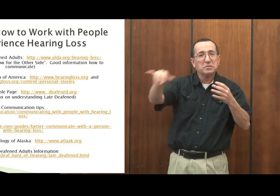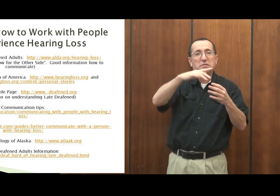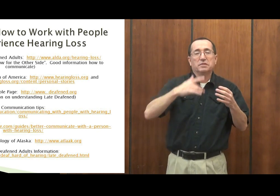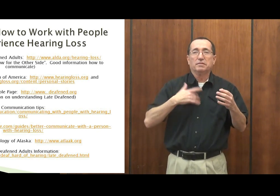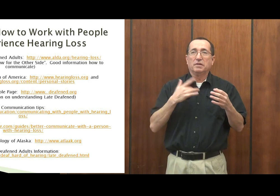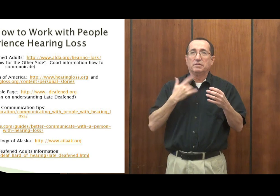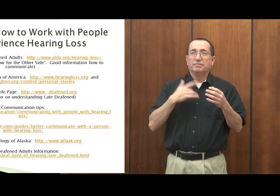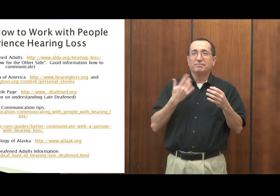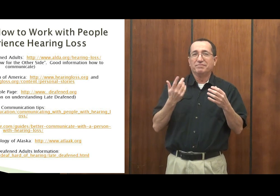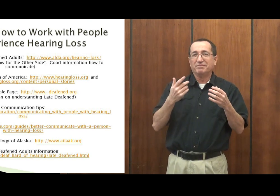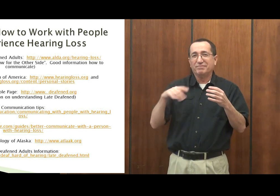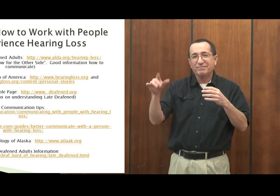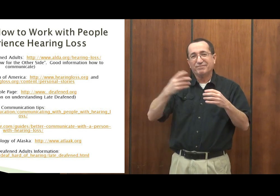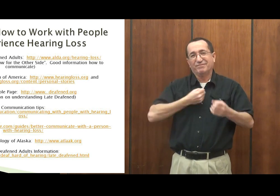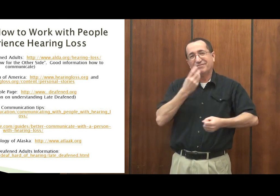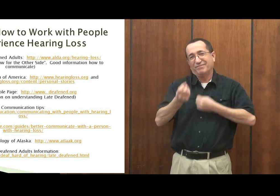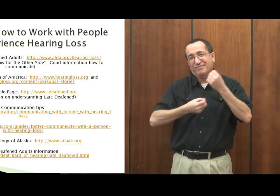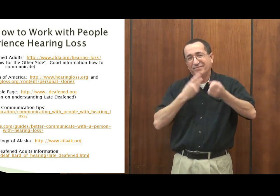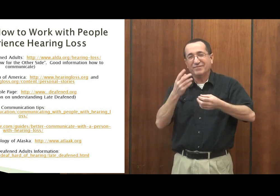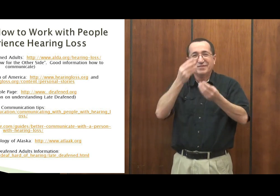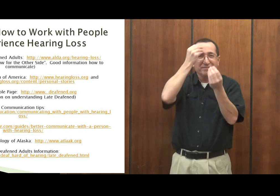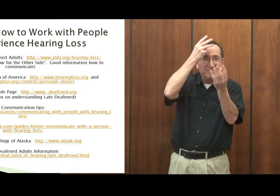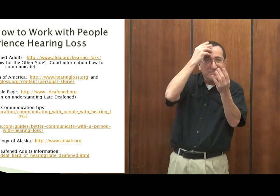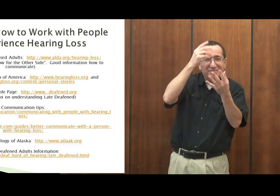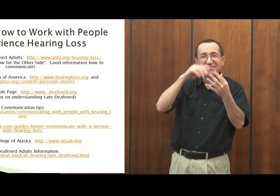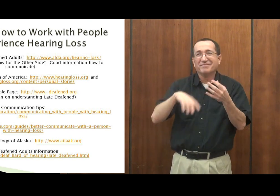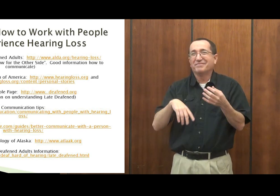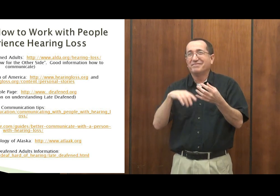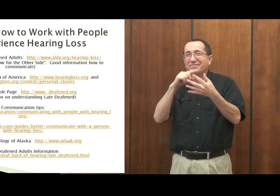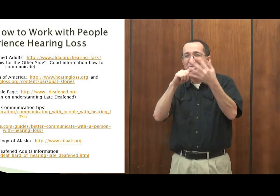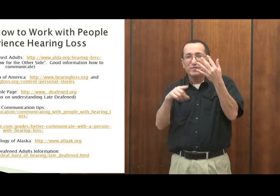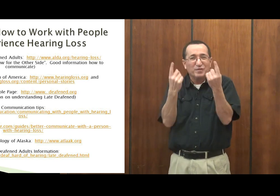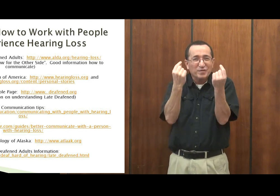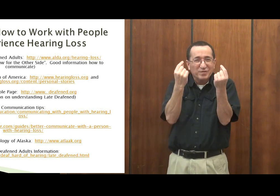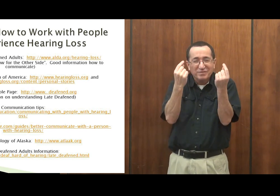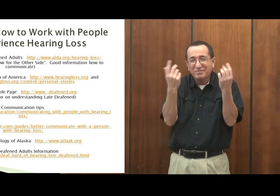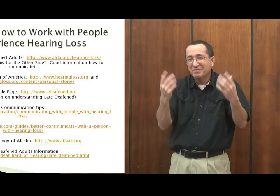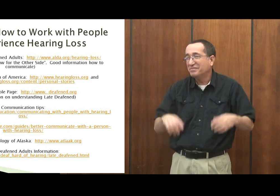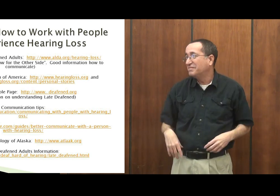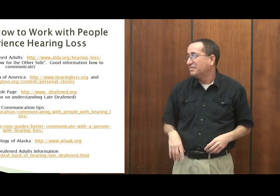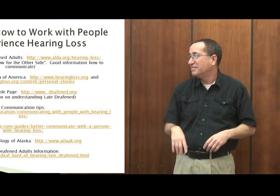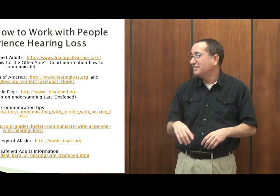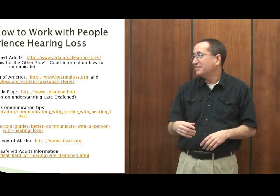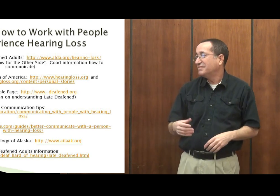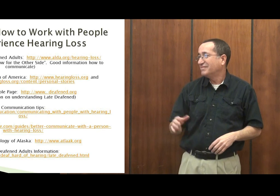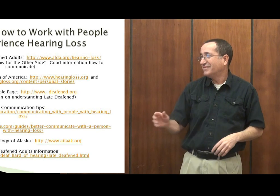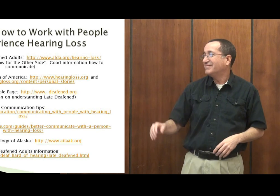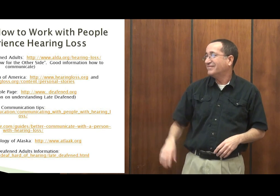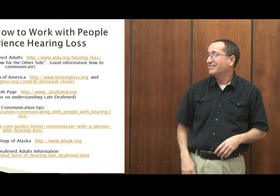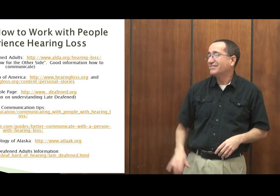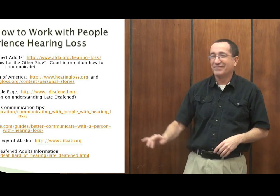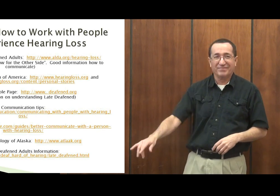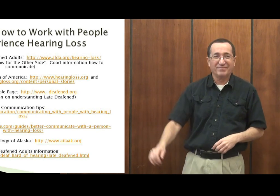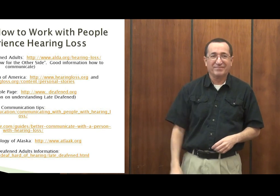And latent deaf adults information. Again, that's for people who have lost their hearing later on in life and trying to deal with things.